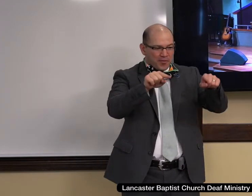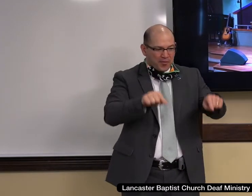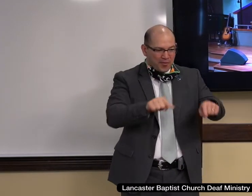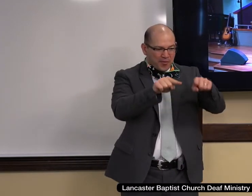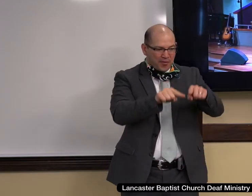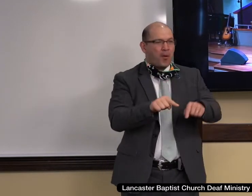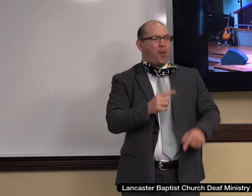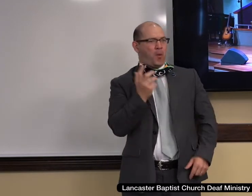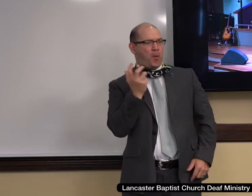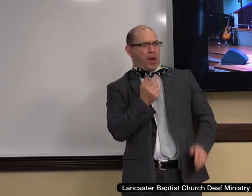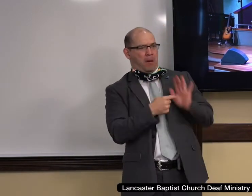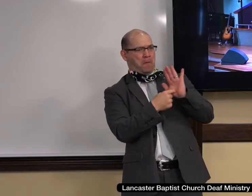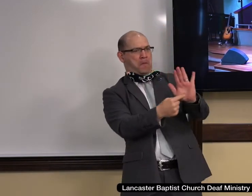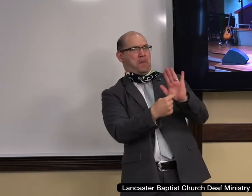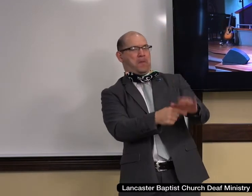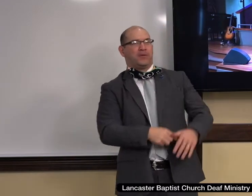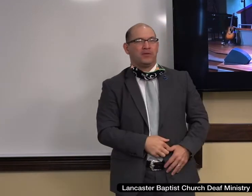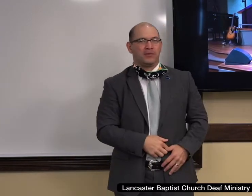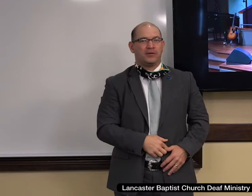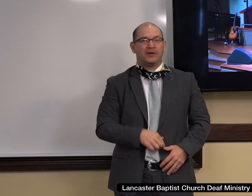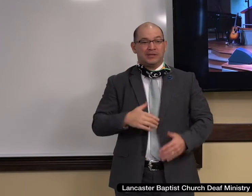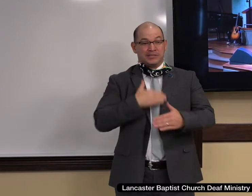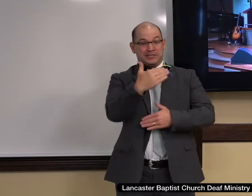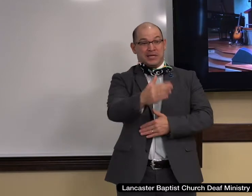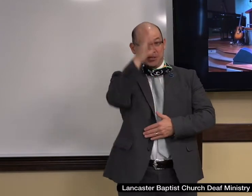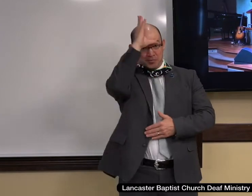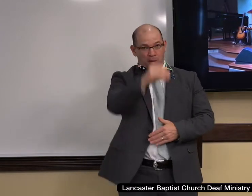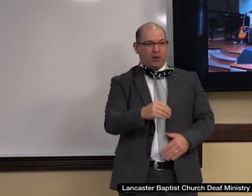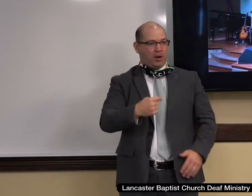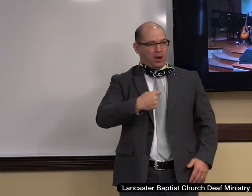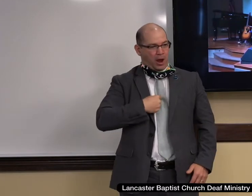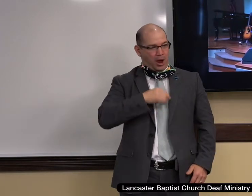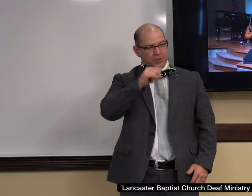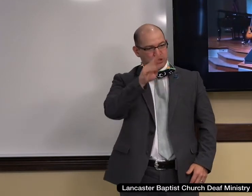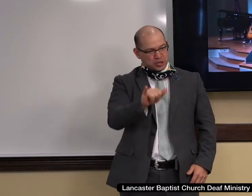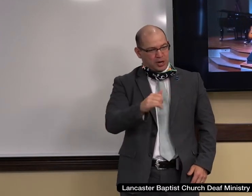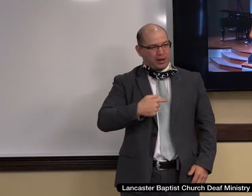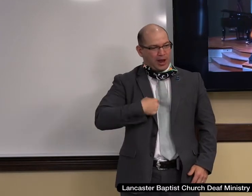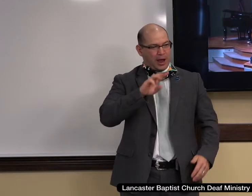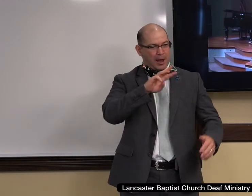next little boy was a Baptist. And he stood up and he said, my name is Johnny and I am a Baptist. And this is a casserole.